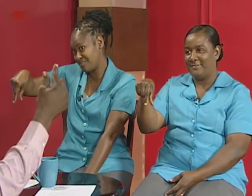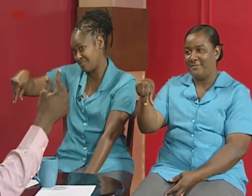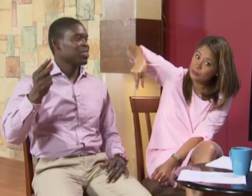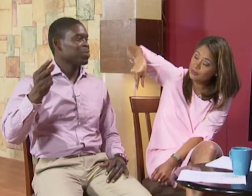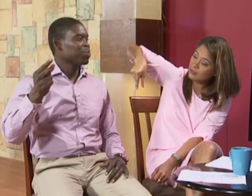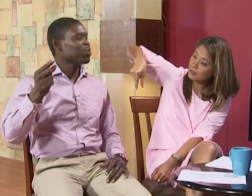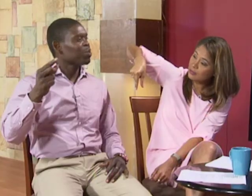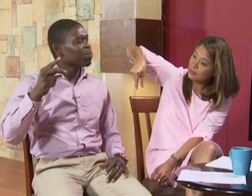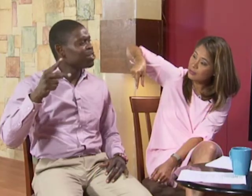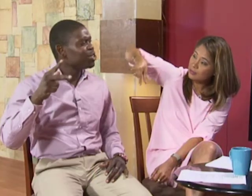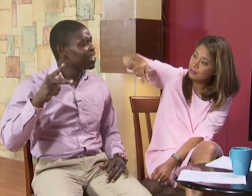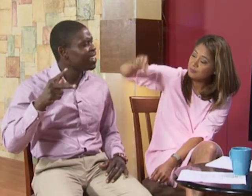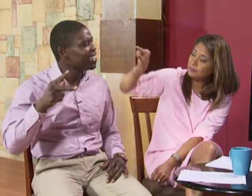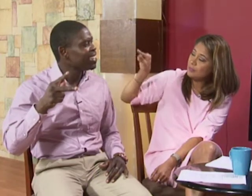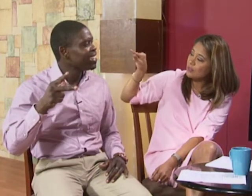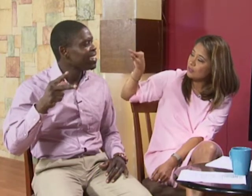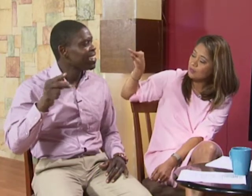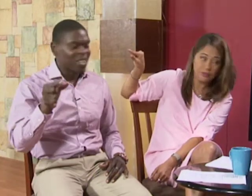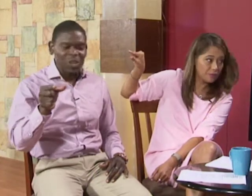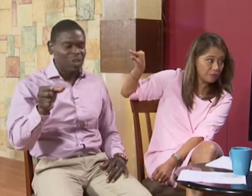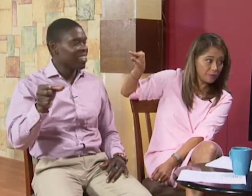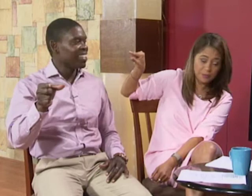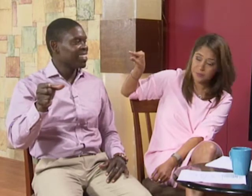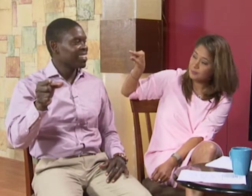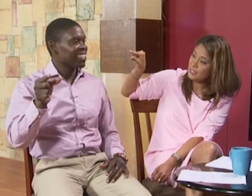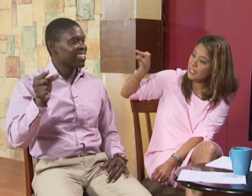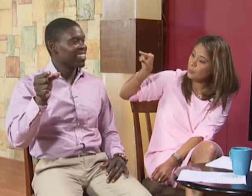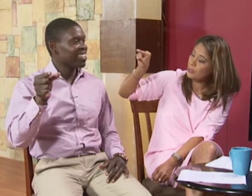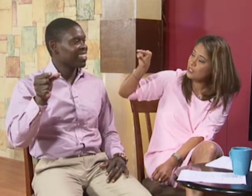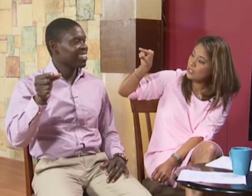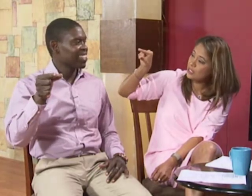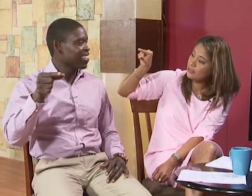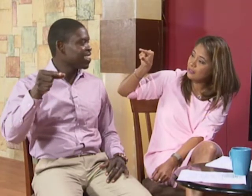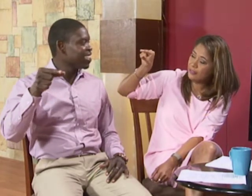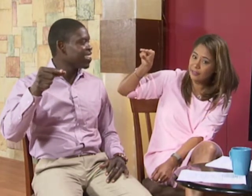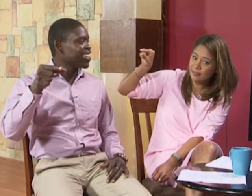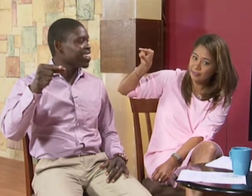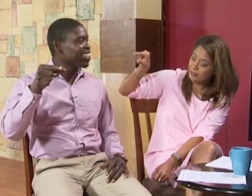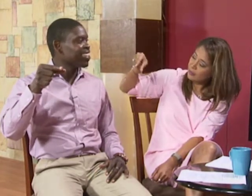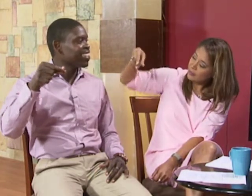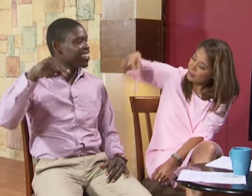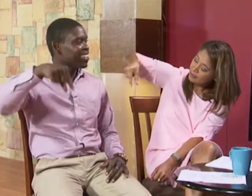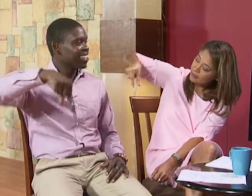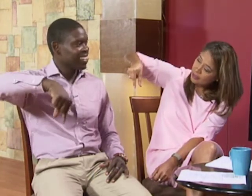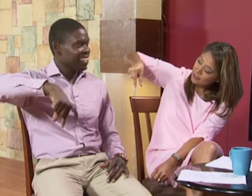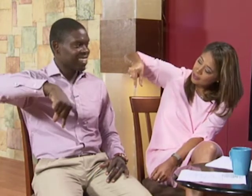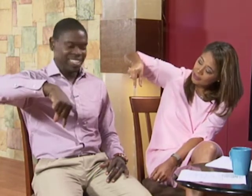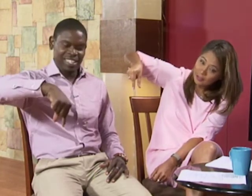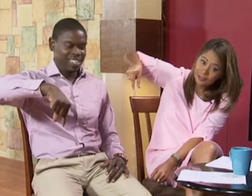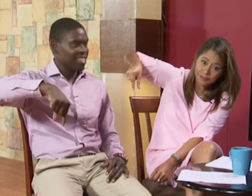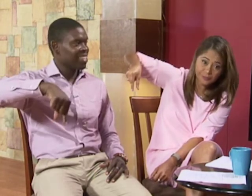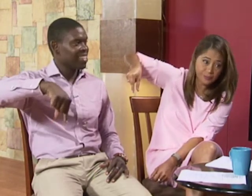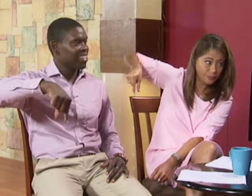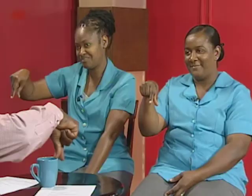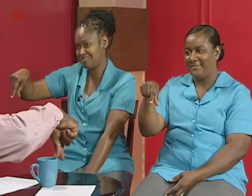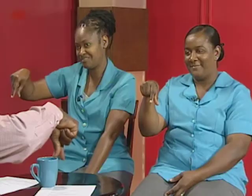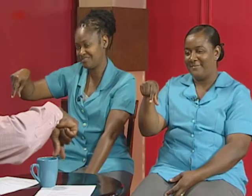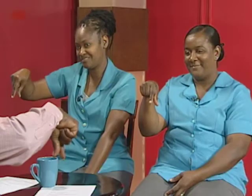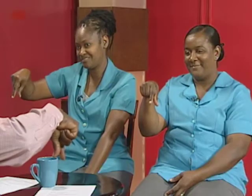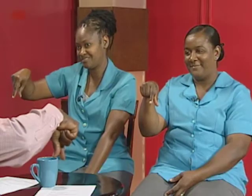what's g again g okay like you're pinching in the air yeah so just turn it this way for q do you face